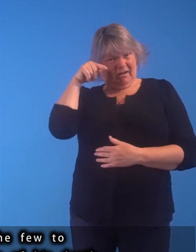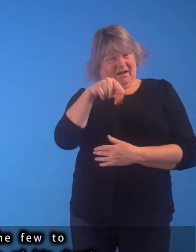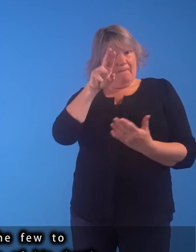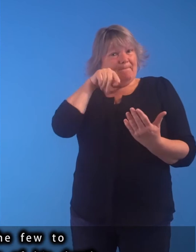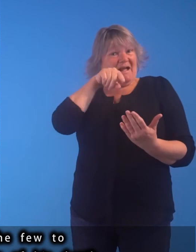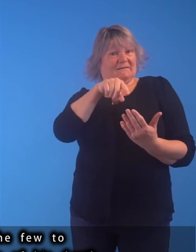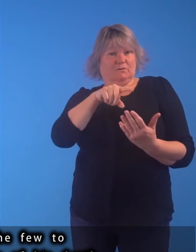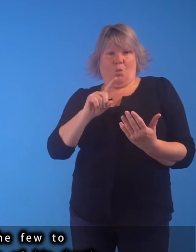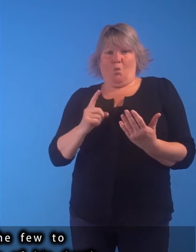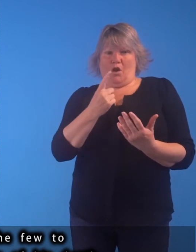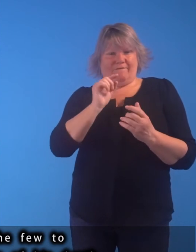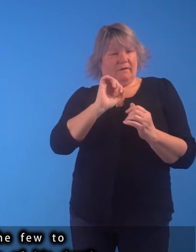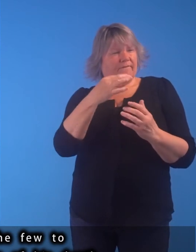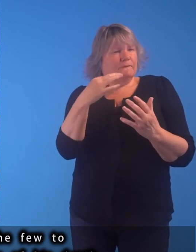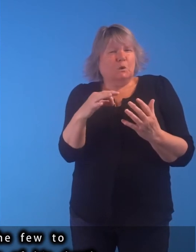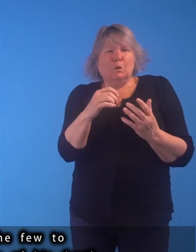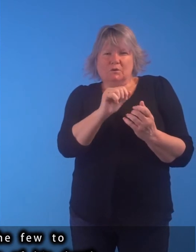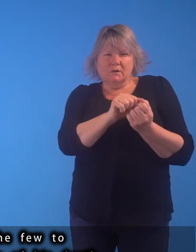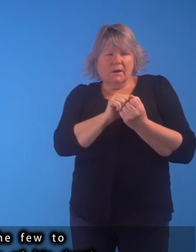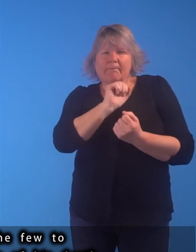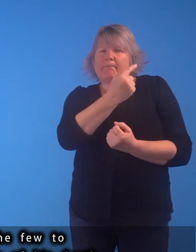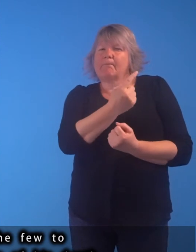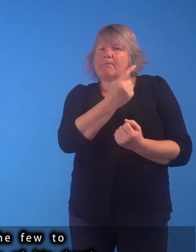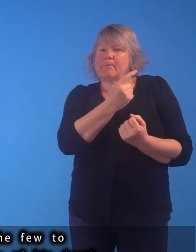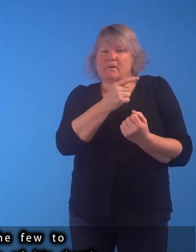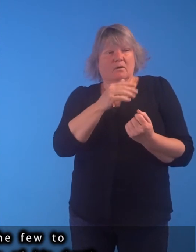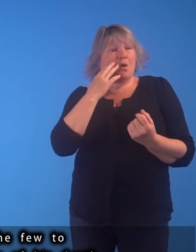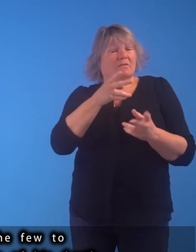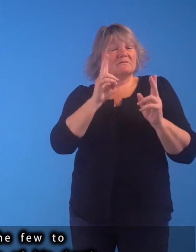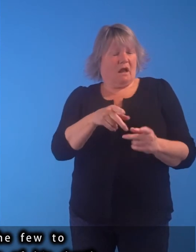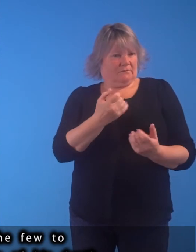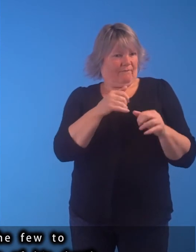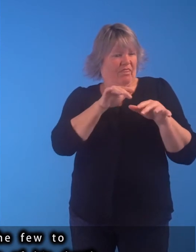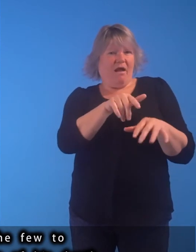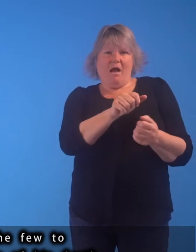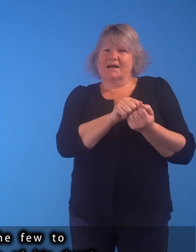And this painting was one of the few to remain in his possession at the time of his death.